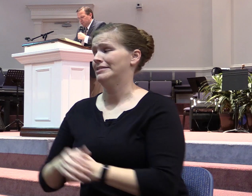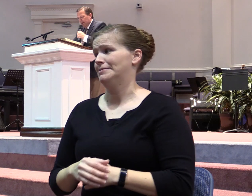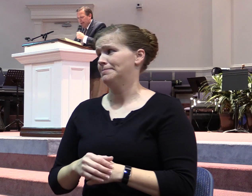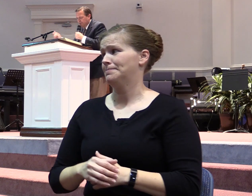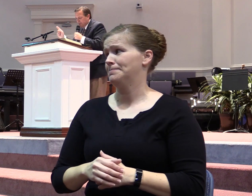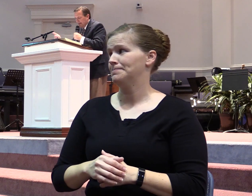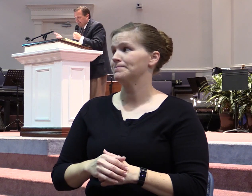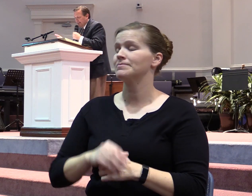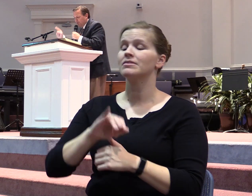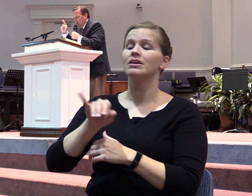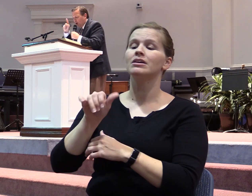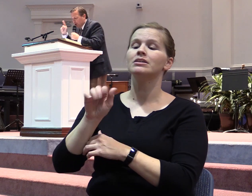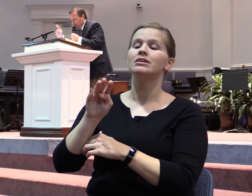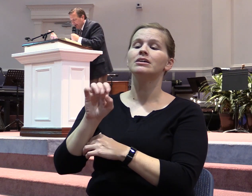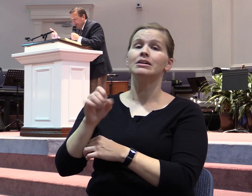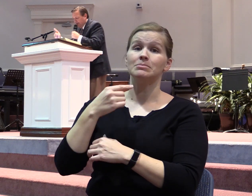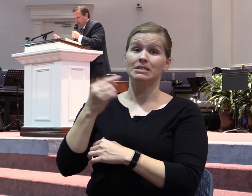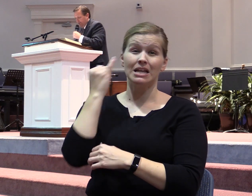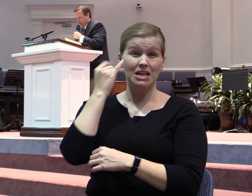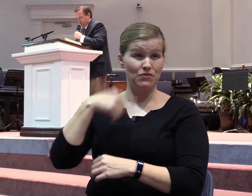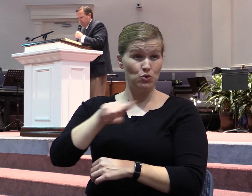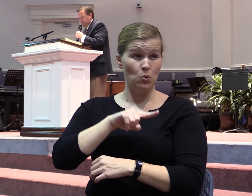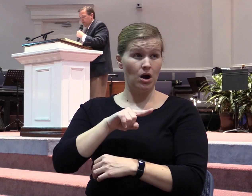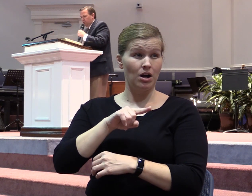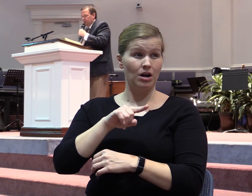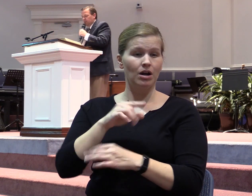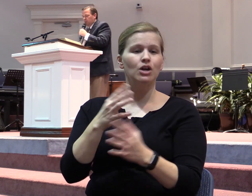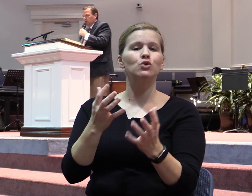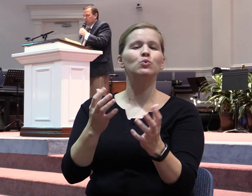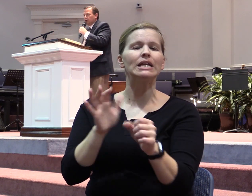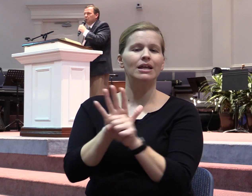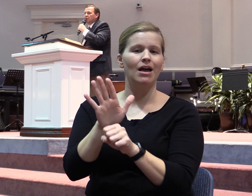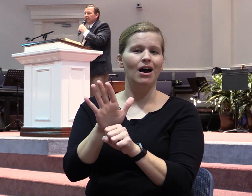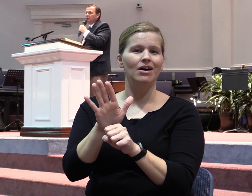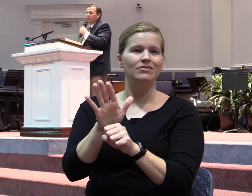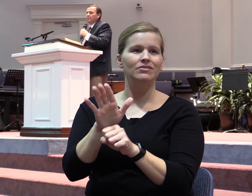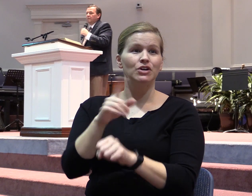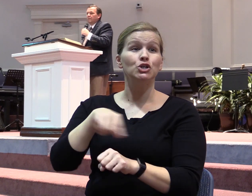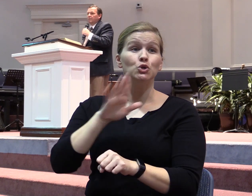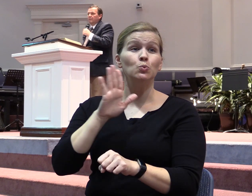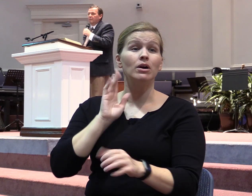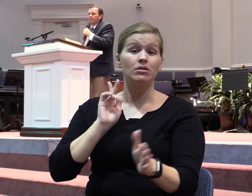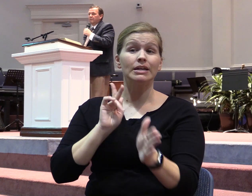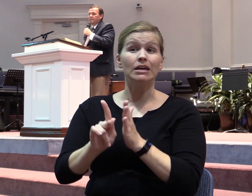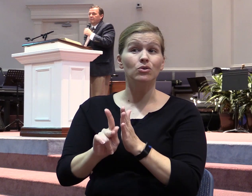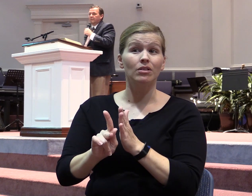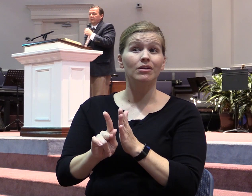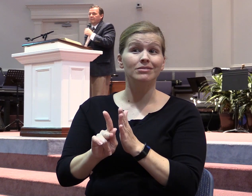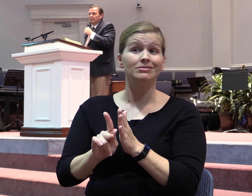He said that if you are greedy enough, you'll get to the point where you will kill in